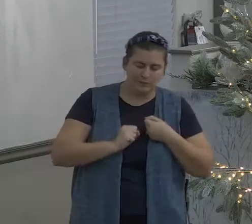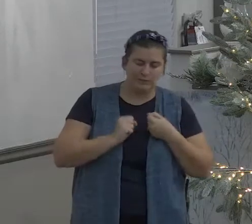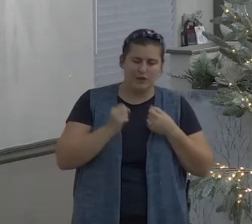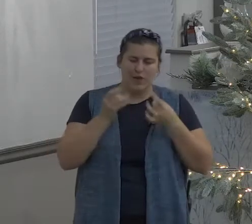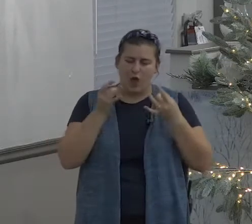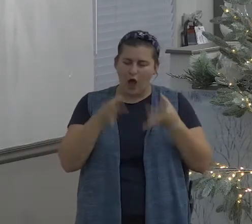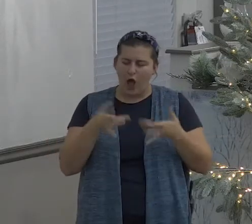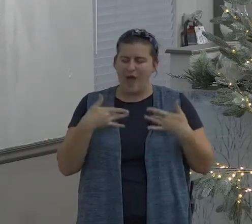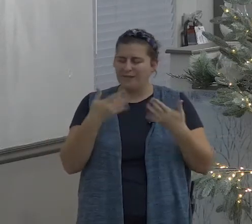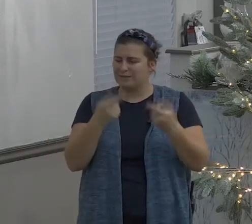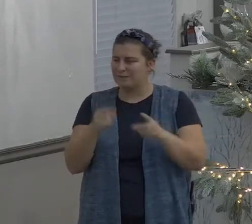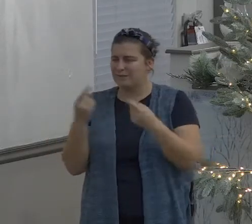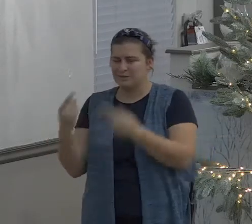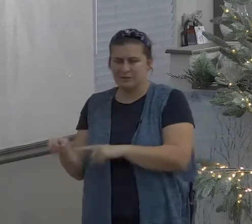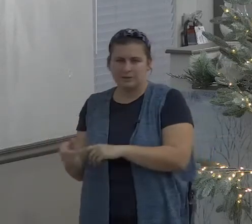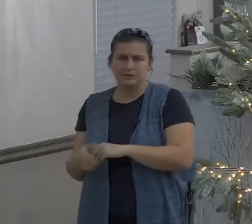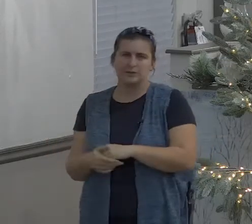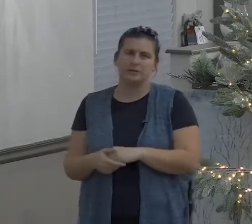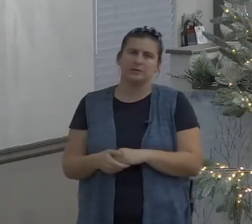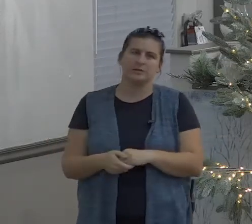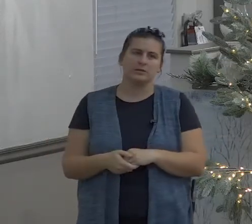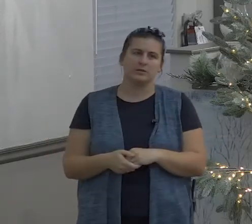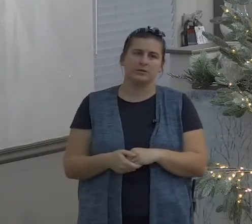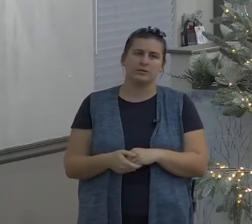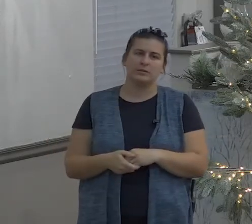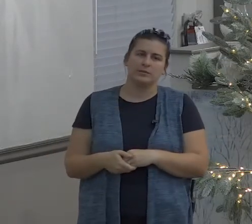it could be a valley of grief